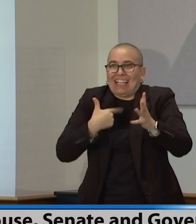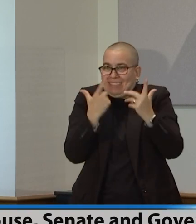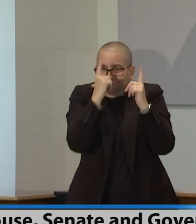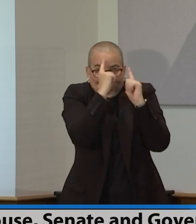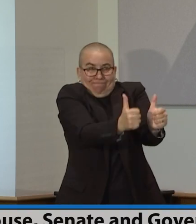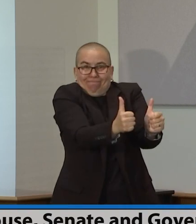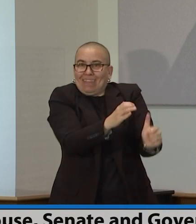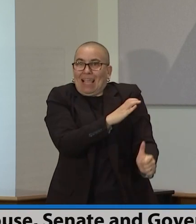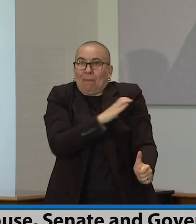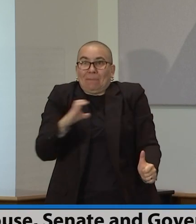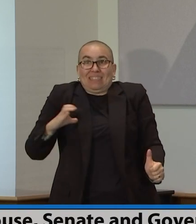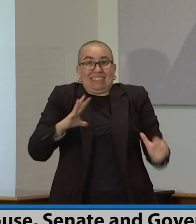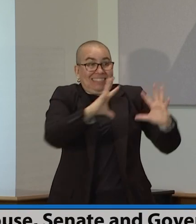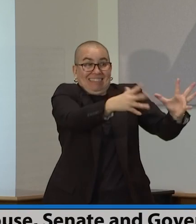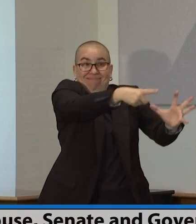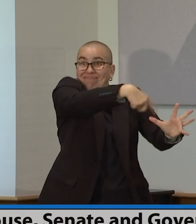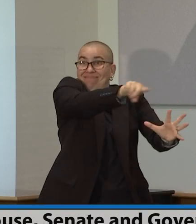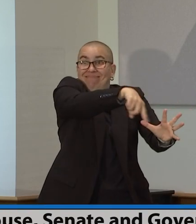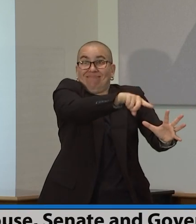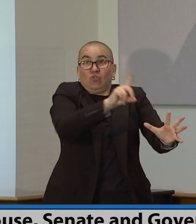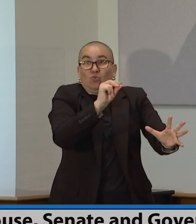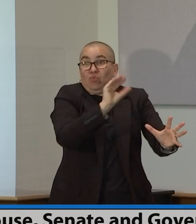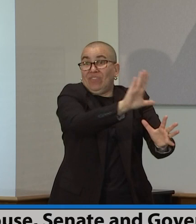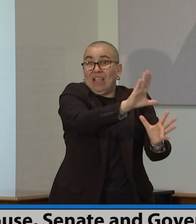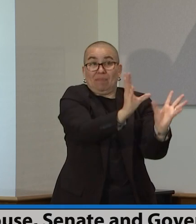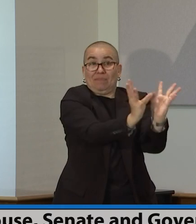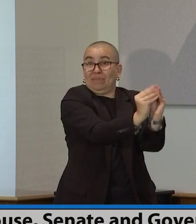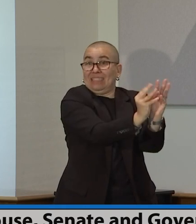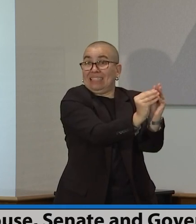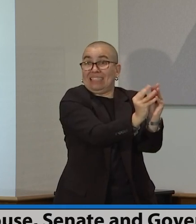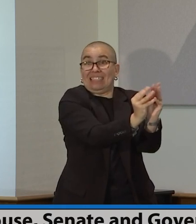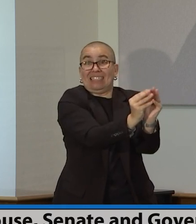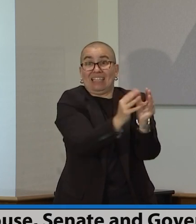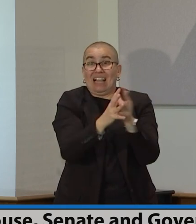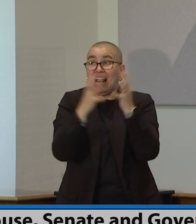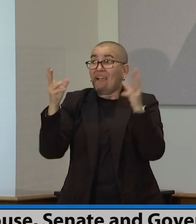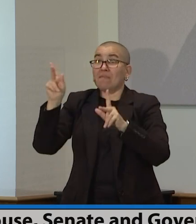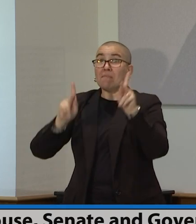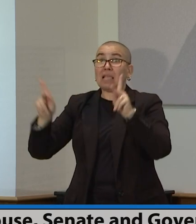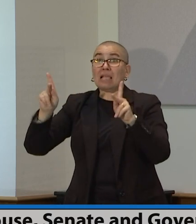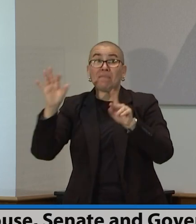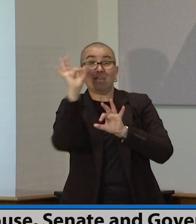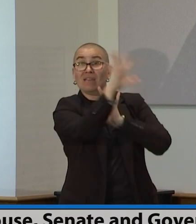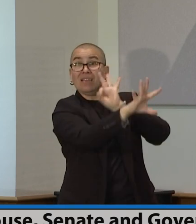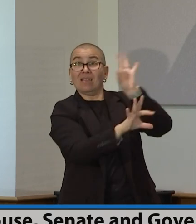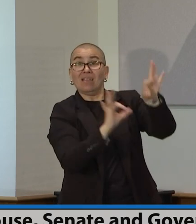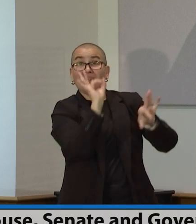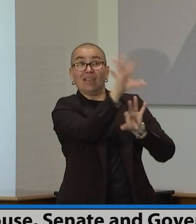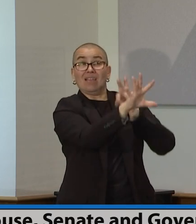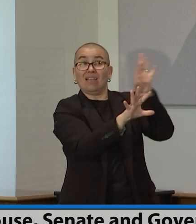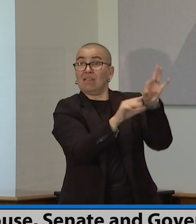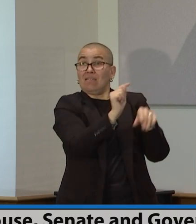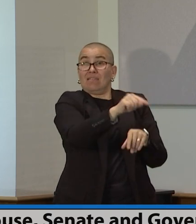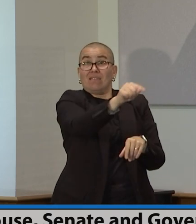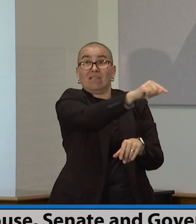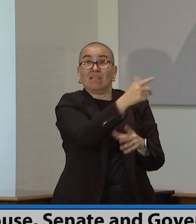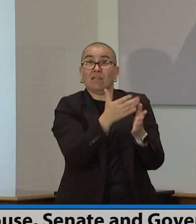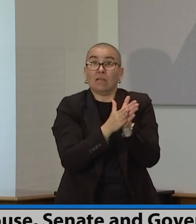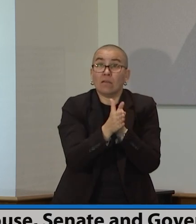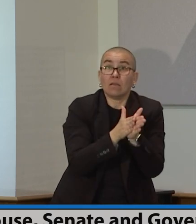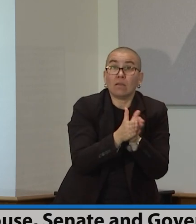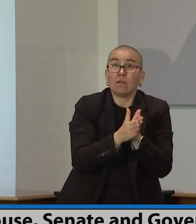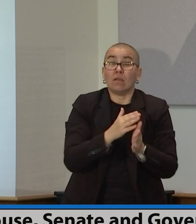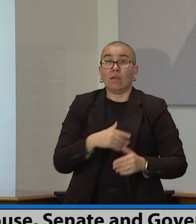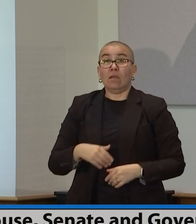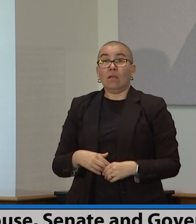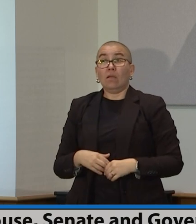a number of issues that, uh, people are passionate about on both sides. Uh, we, we think, uh, electric cars are, are coming, uh,